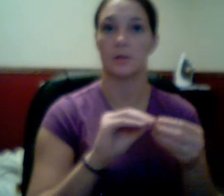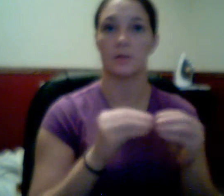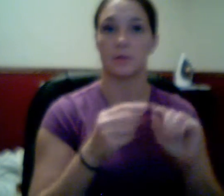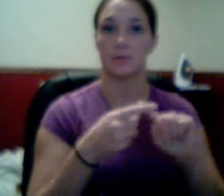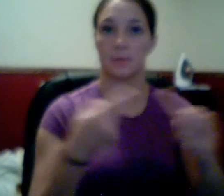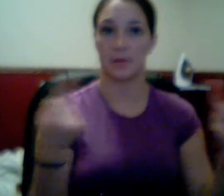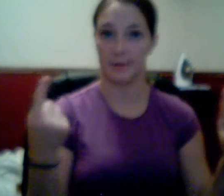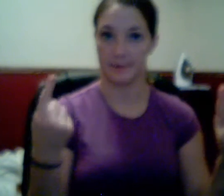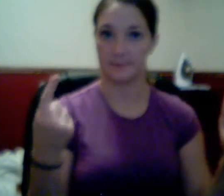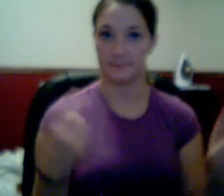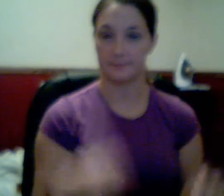It's not real.